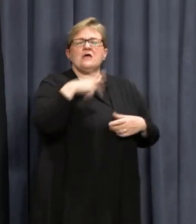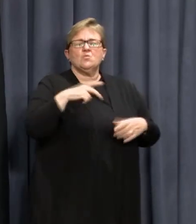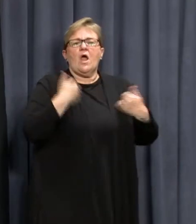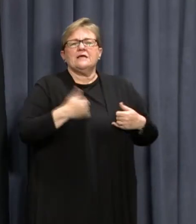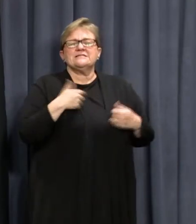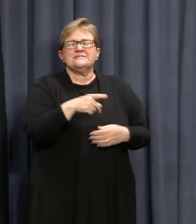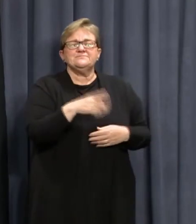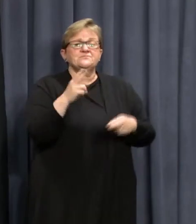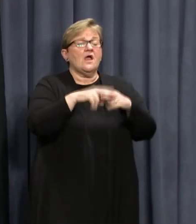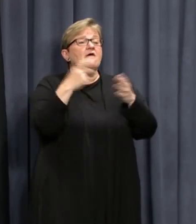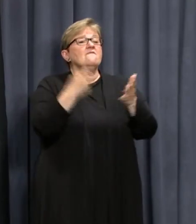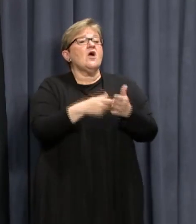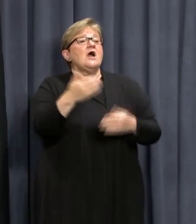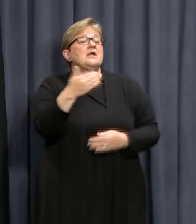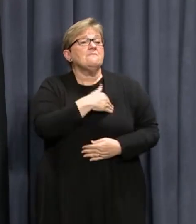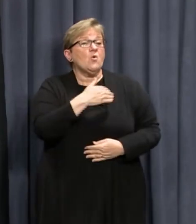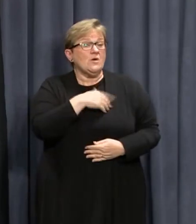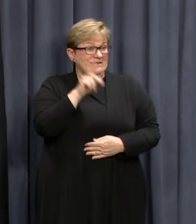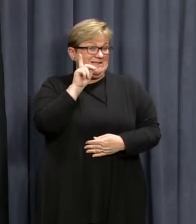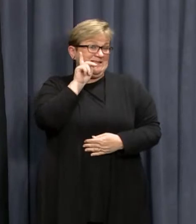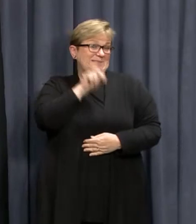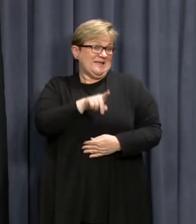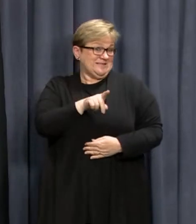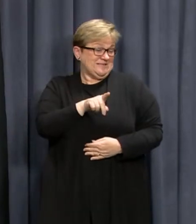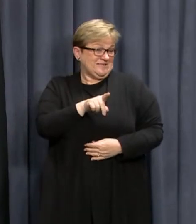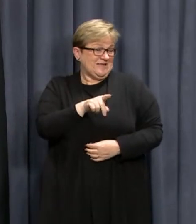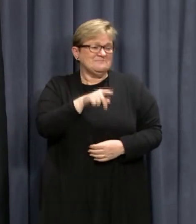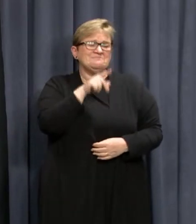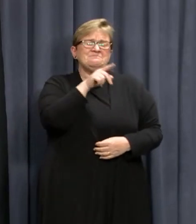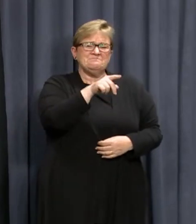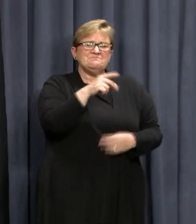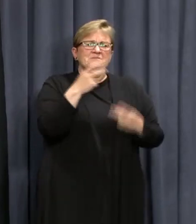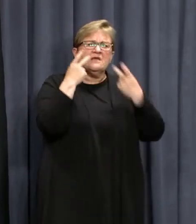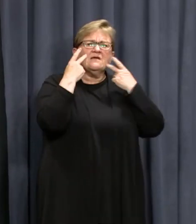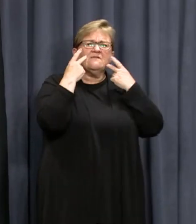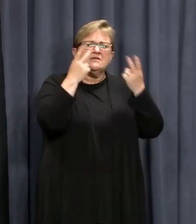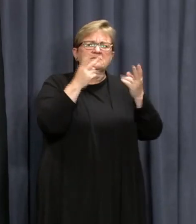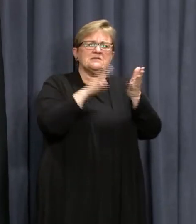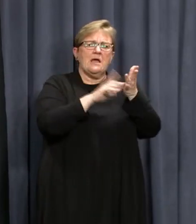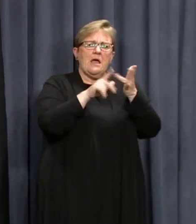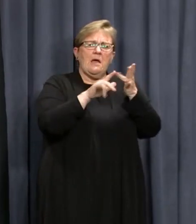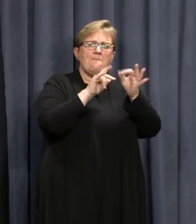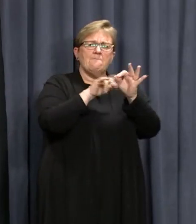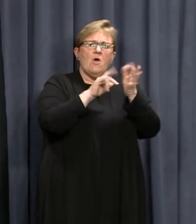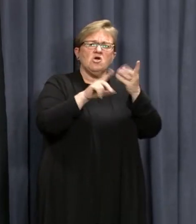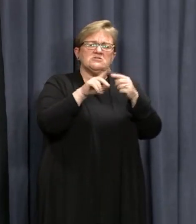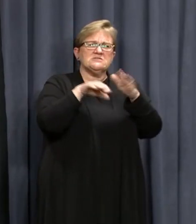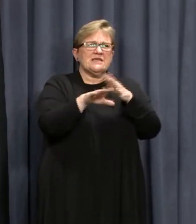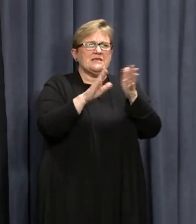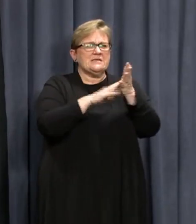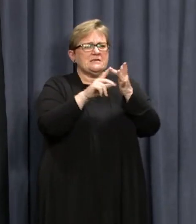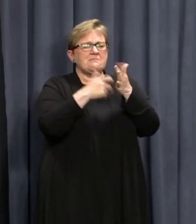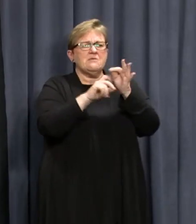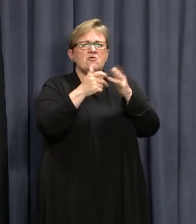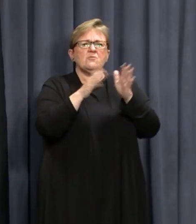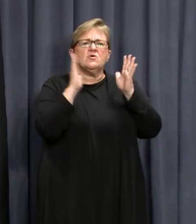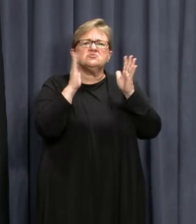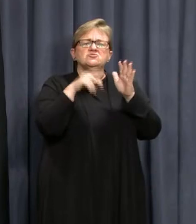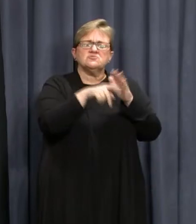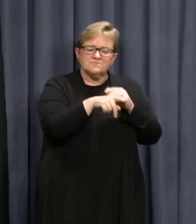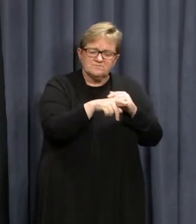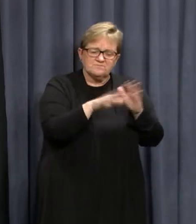On Friday morning, that is yesterday, he visited a mosque in Mirabuka for about 30 minutes.